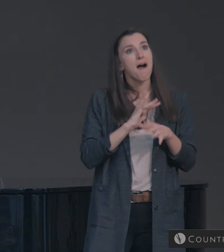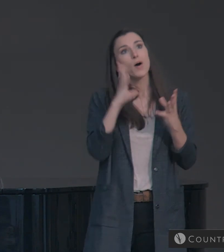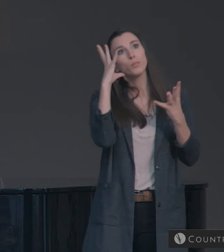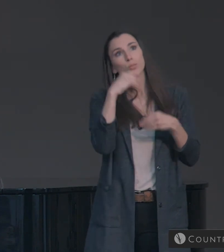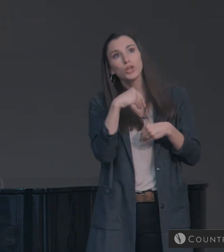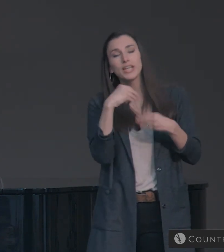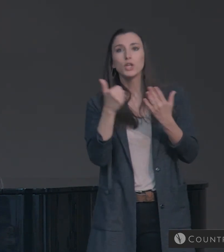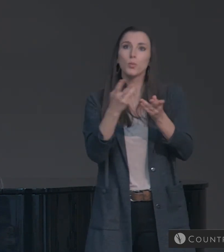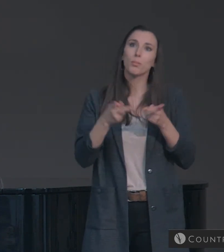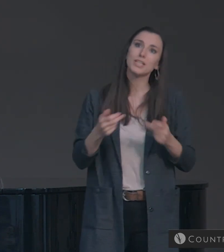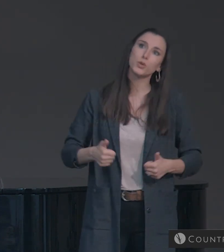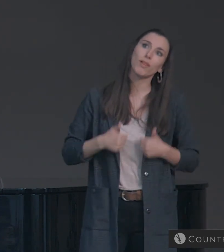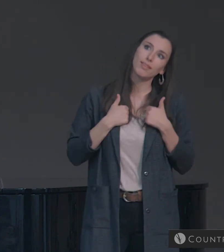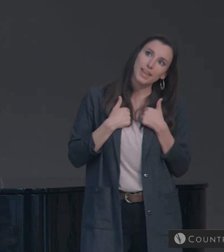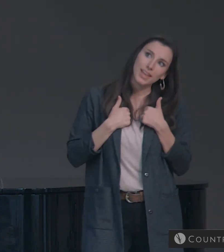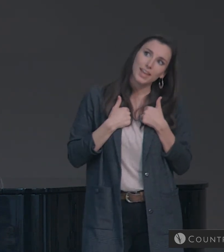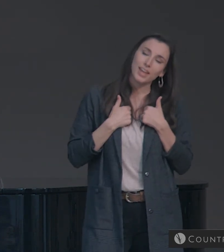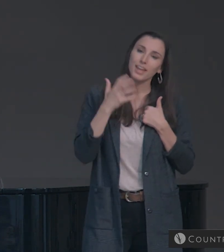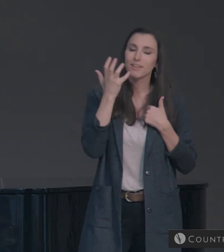place to be.